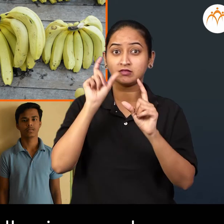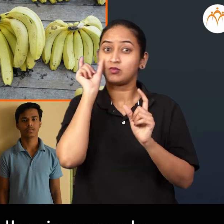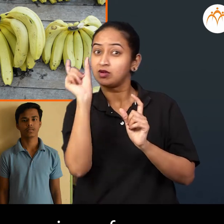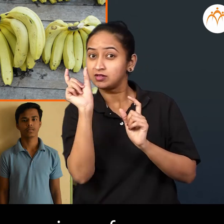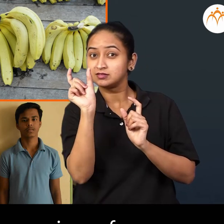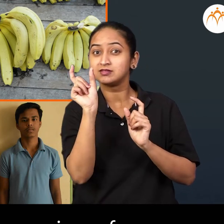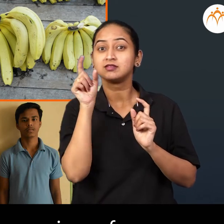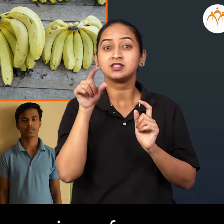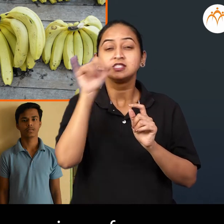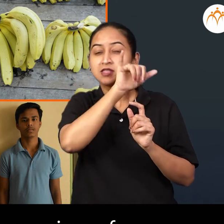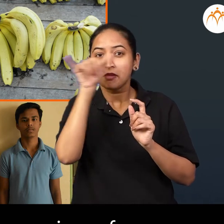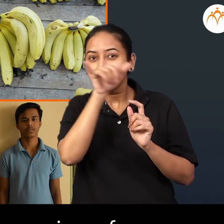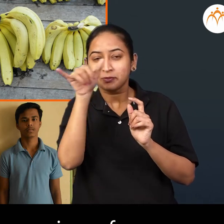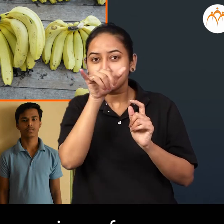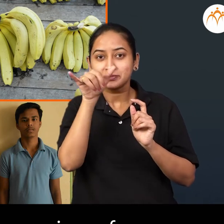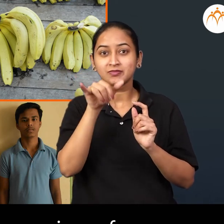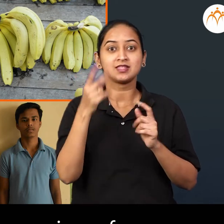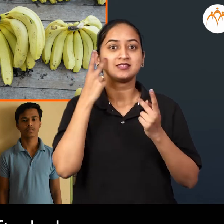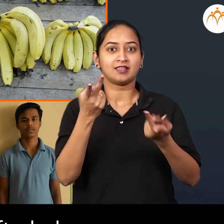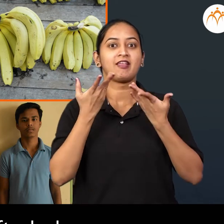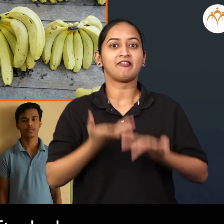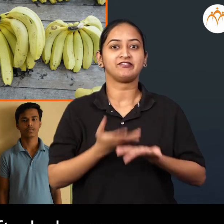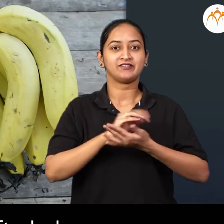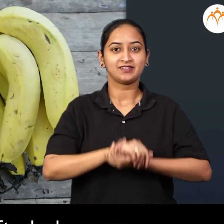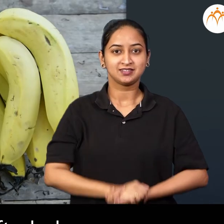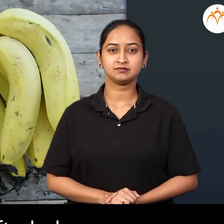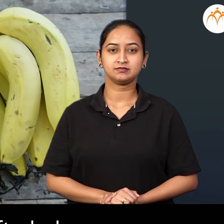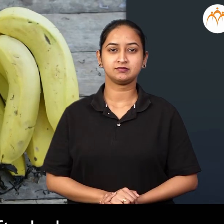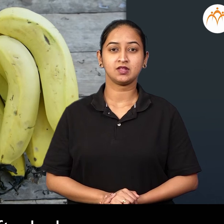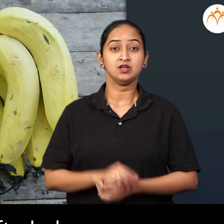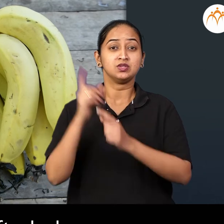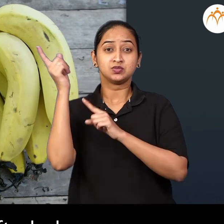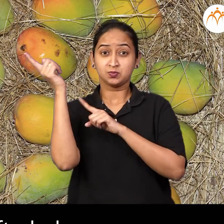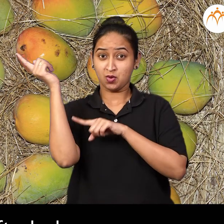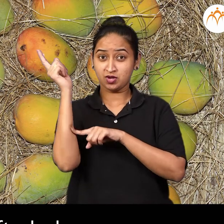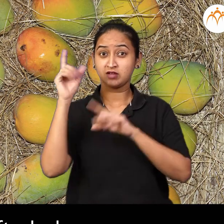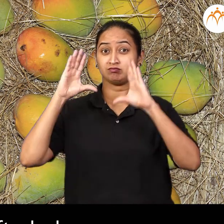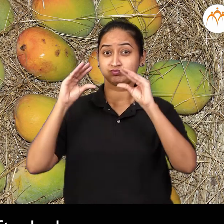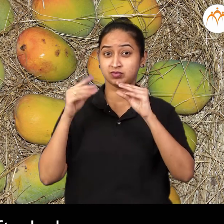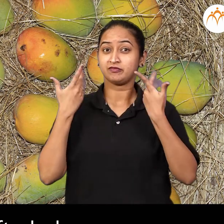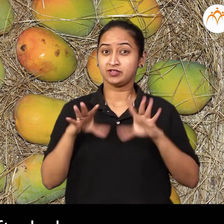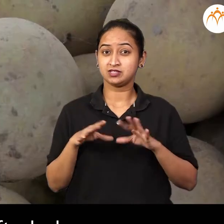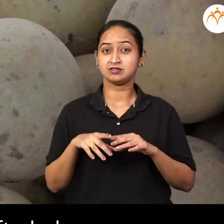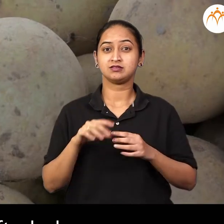Learn the meaning of big Ripe, soft, dark,